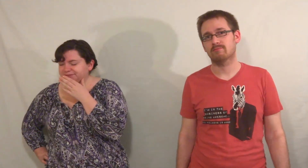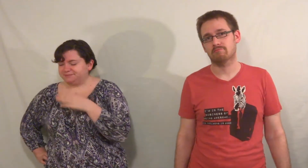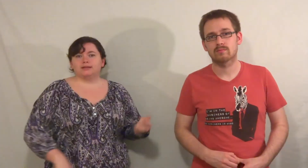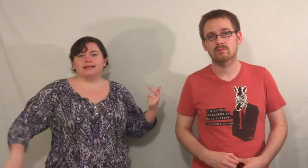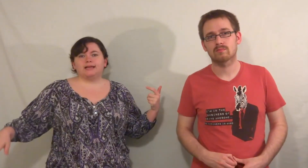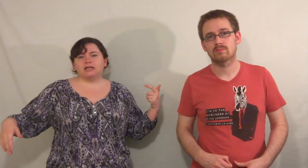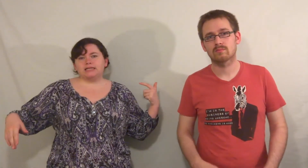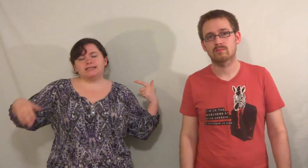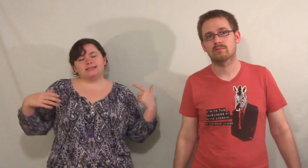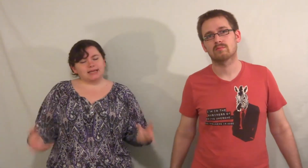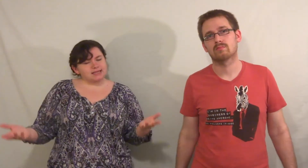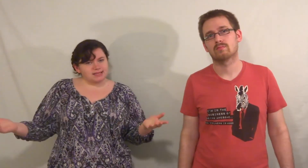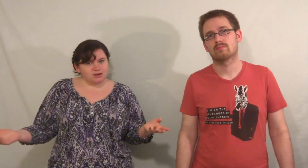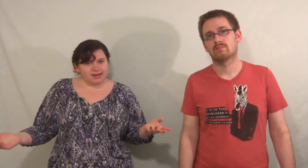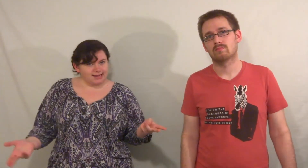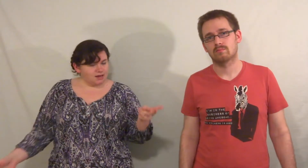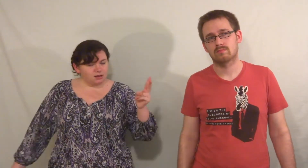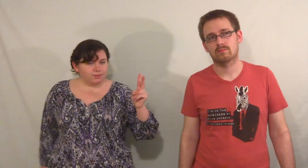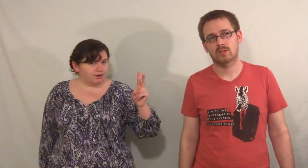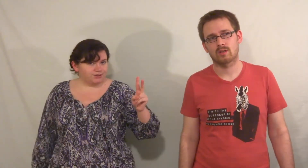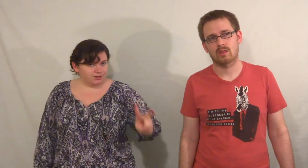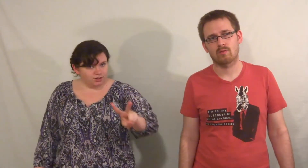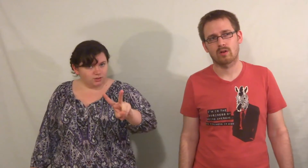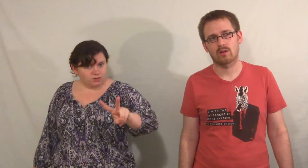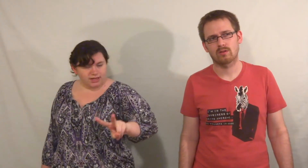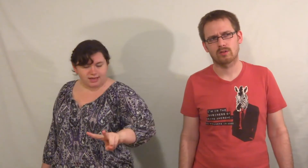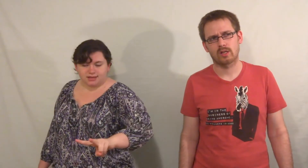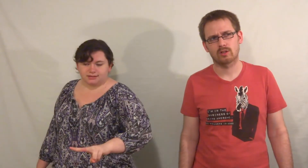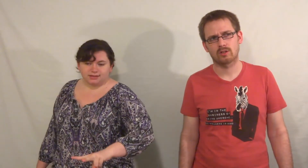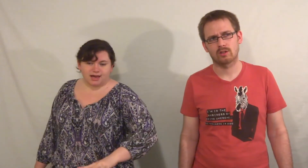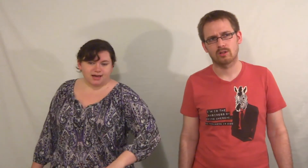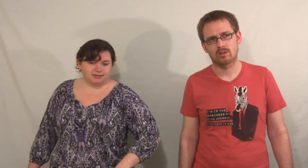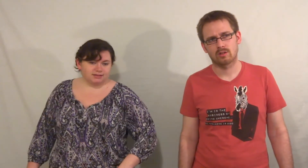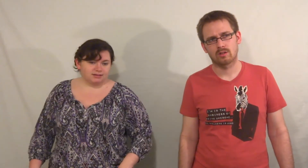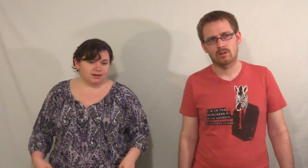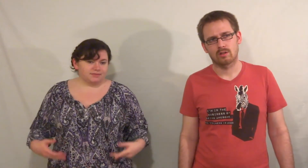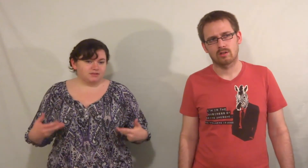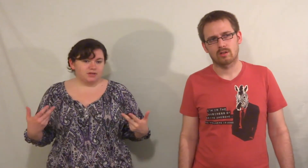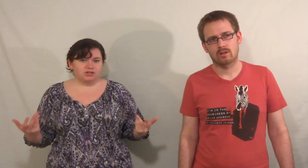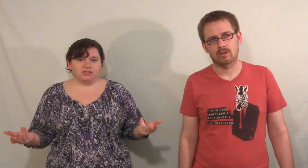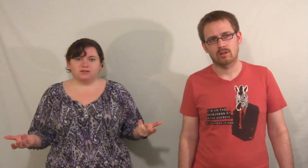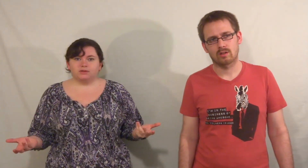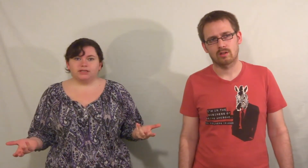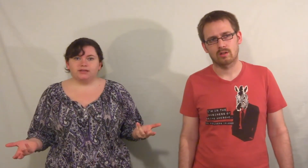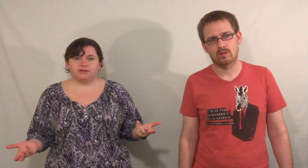And the second theory, number two, is that some species will either